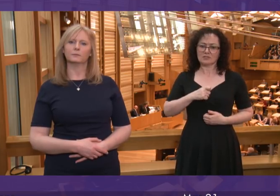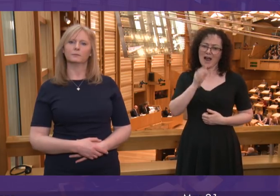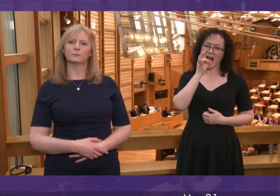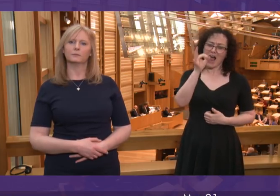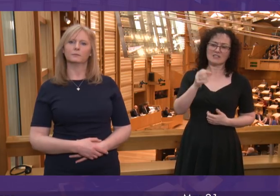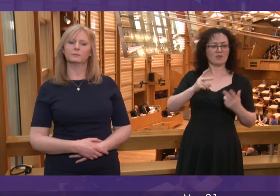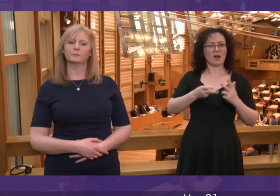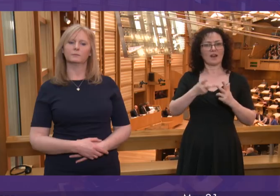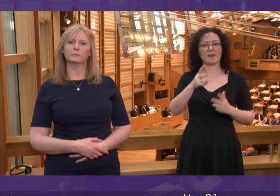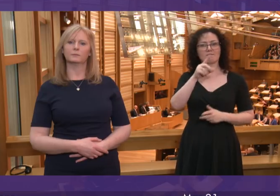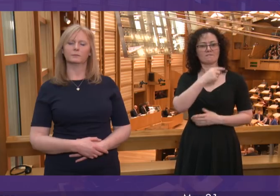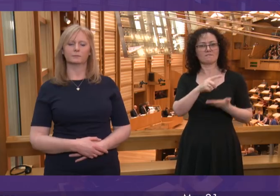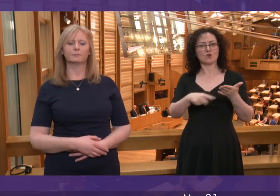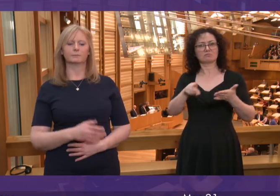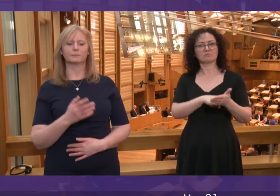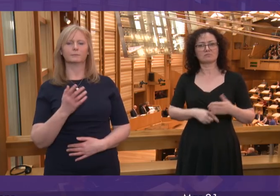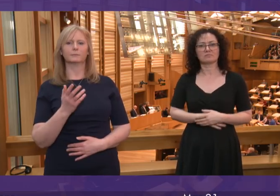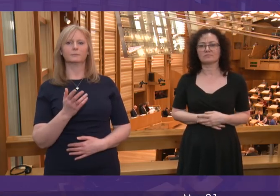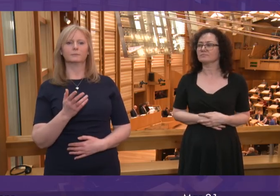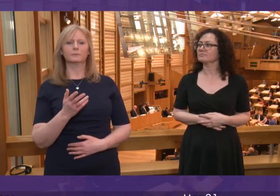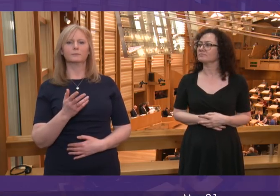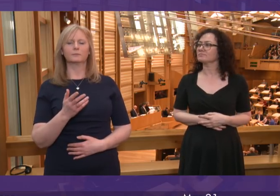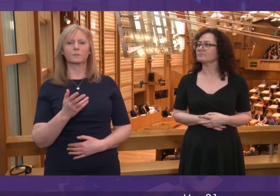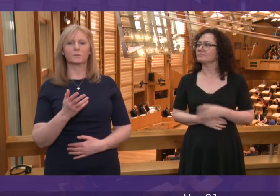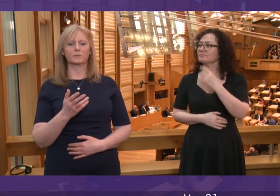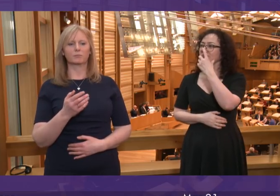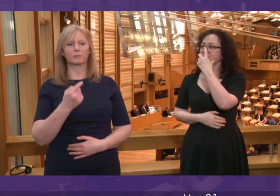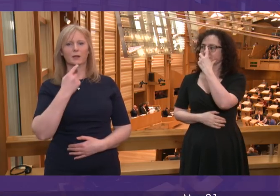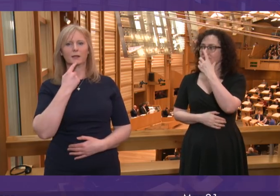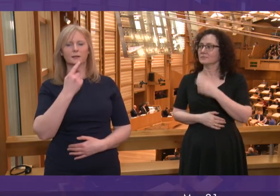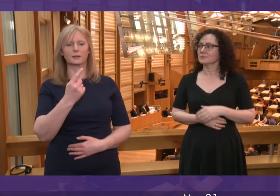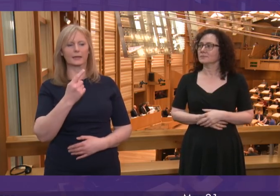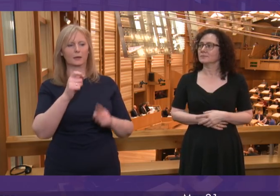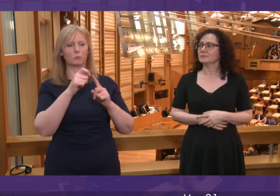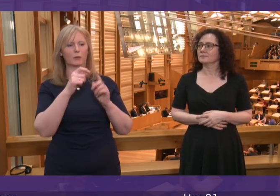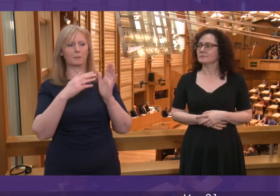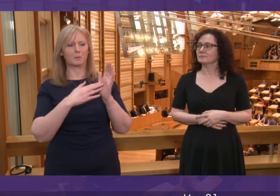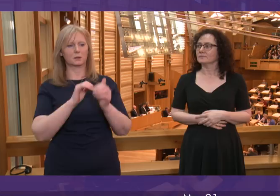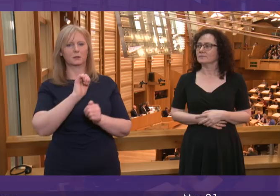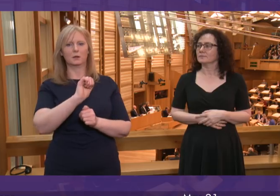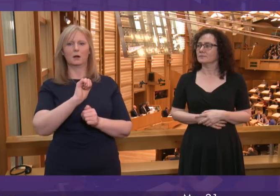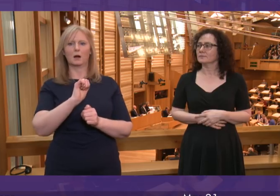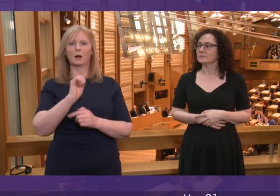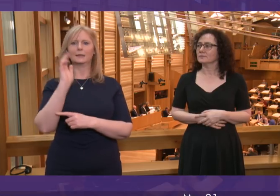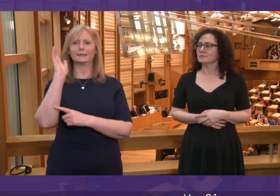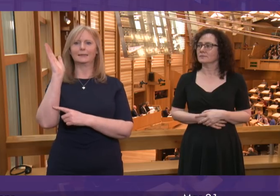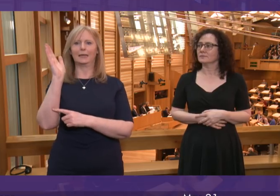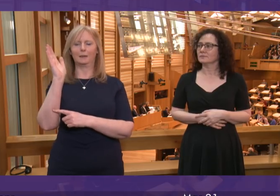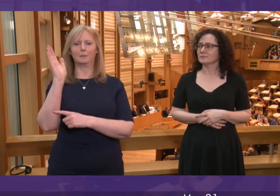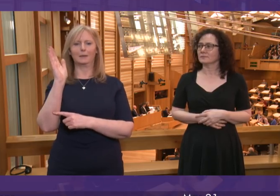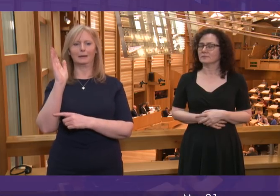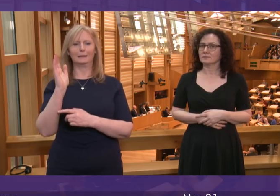First Minister. Yes, I do. As I said, I thought the Prime Minister's statement last night was deeply